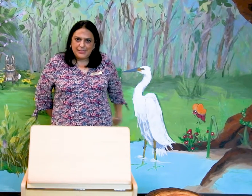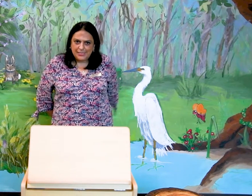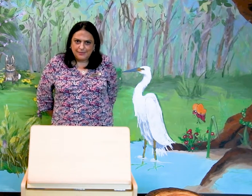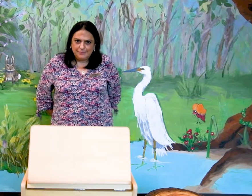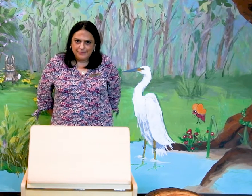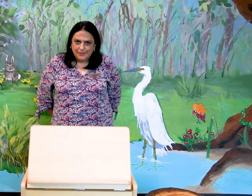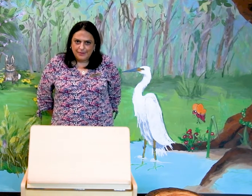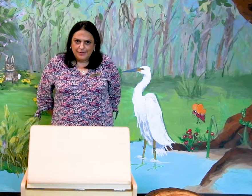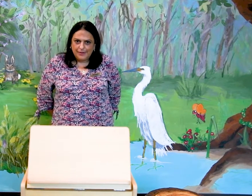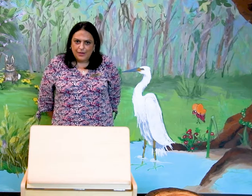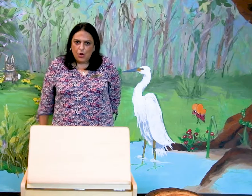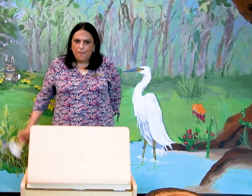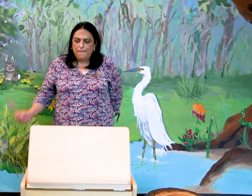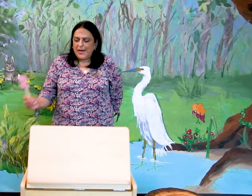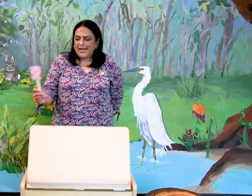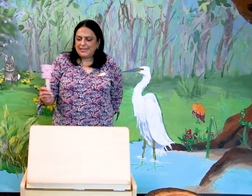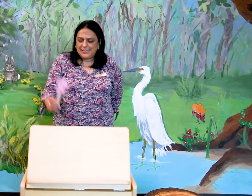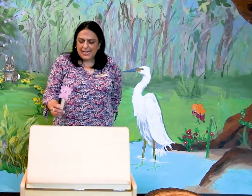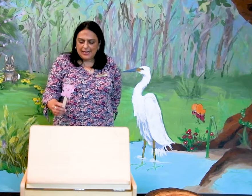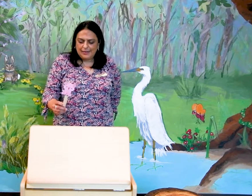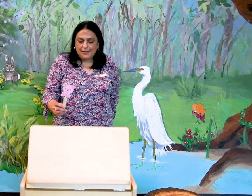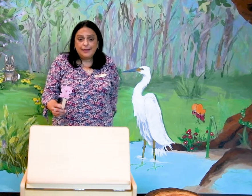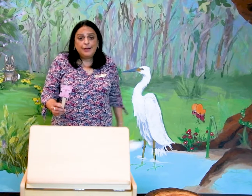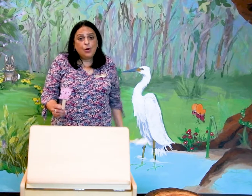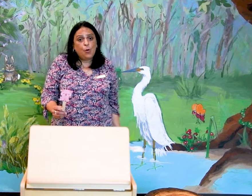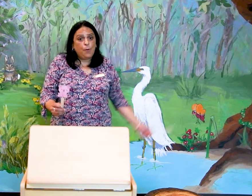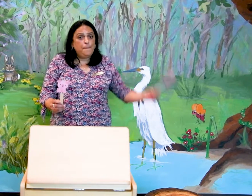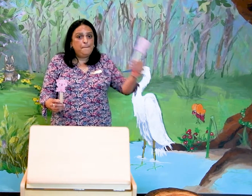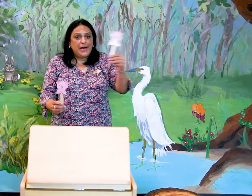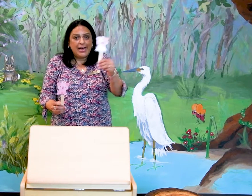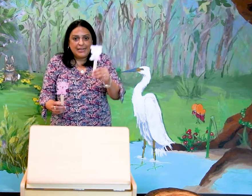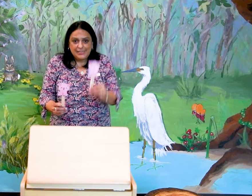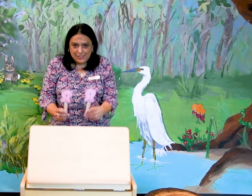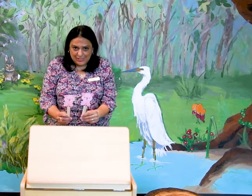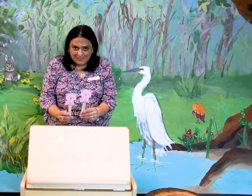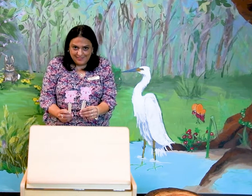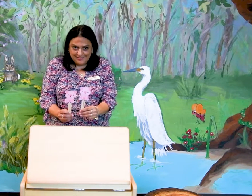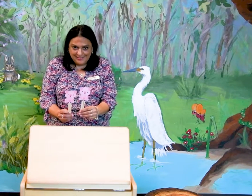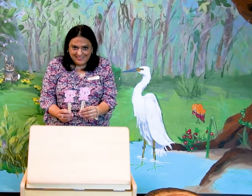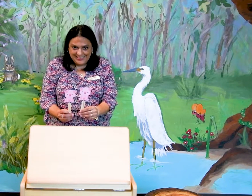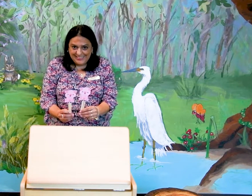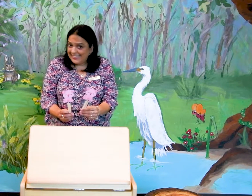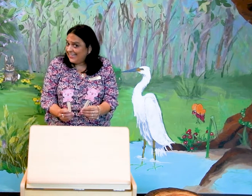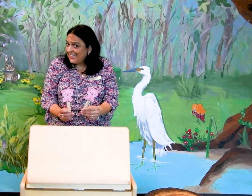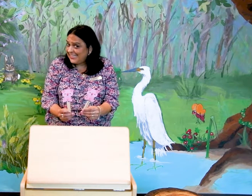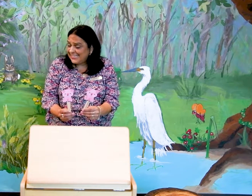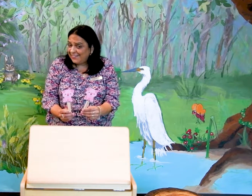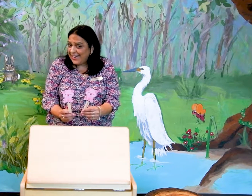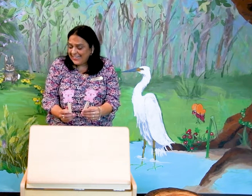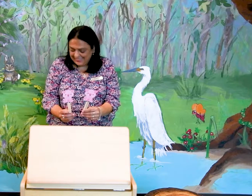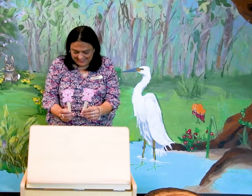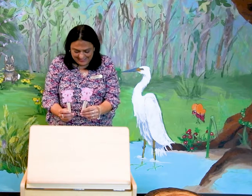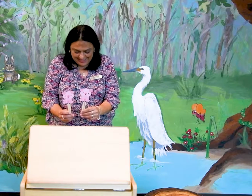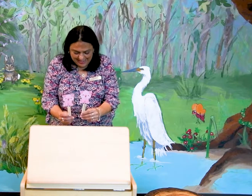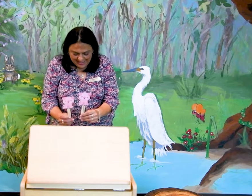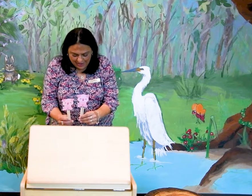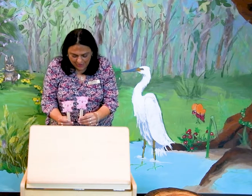Jill. Come back, Jack. Come back, Jill. Easy, right? Okay.